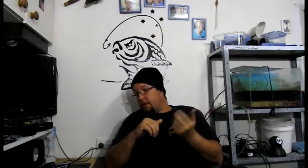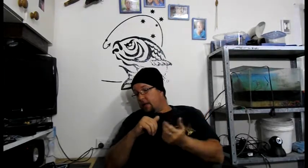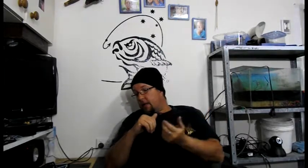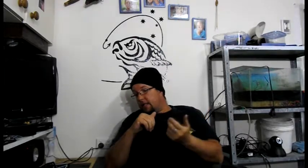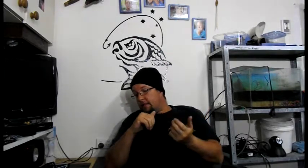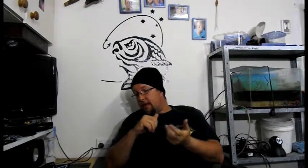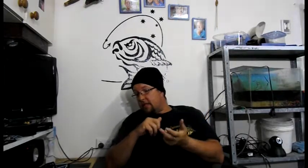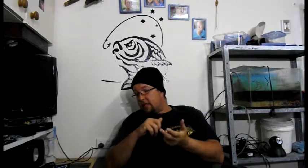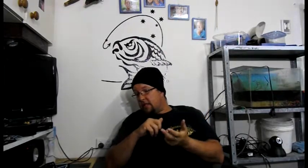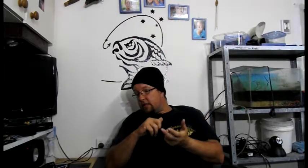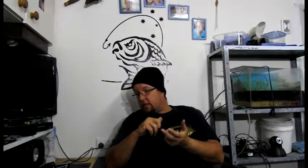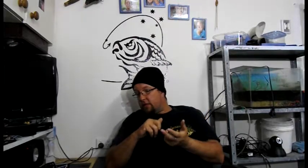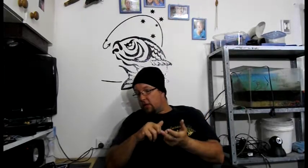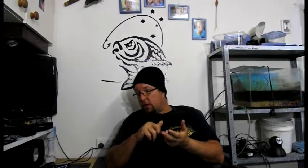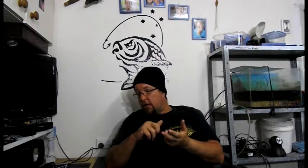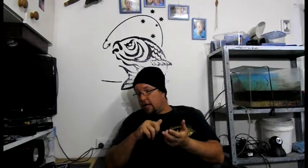Now, some other things that we've got to look at.